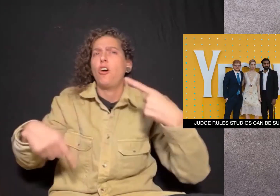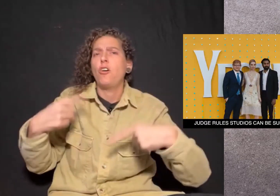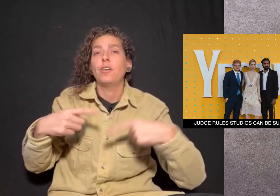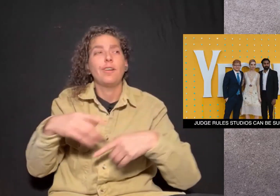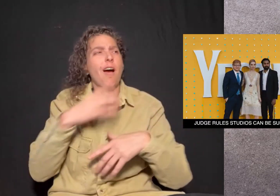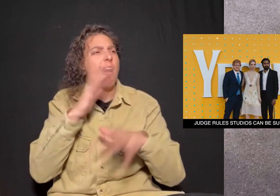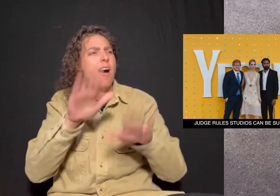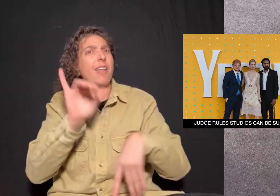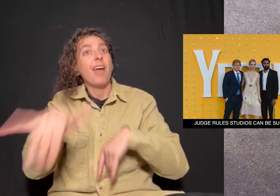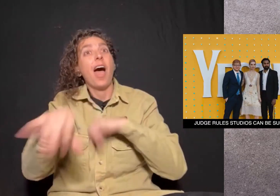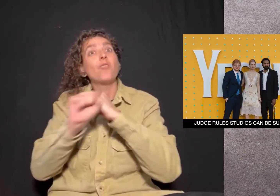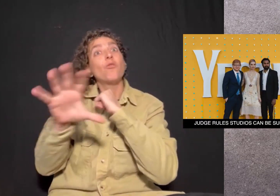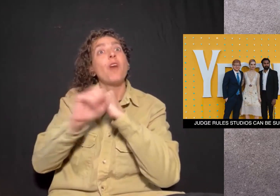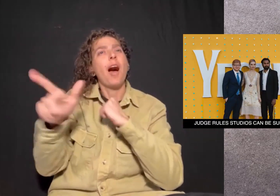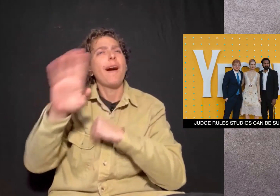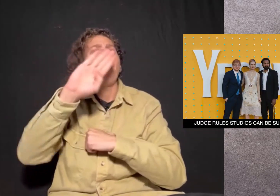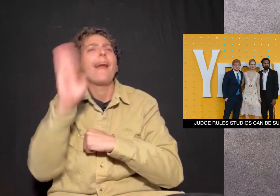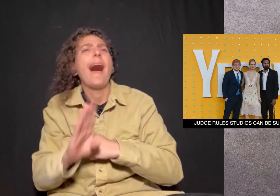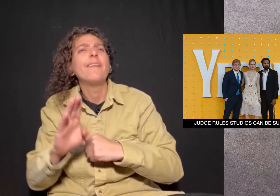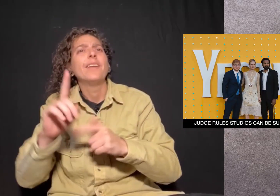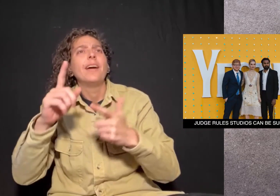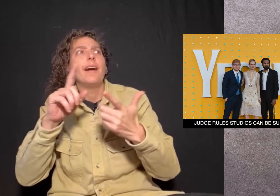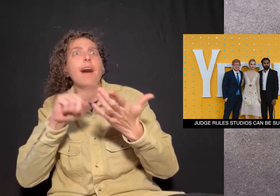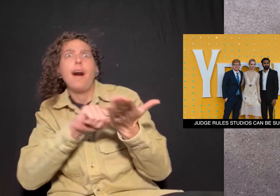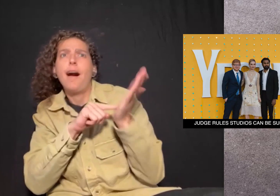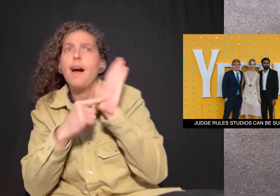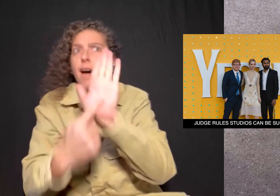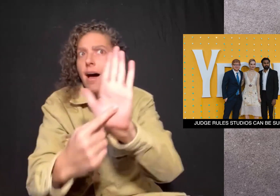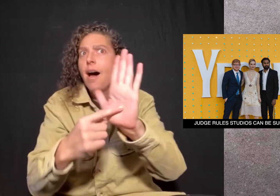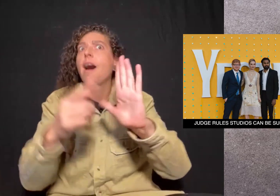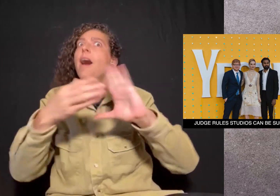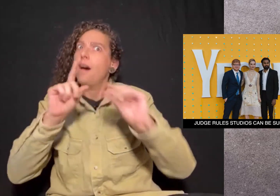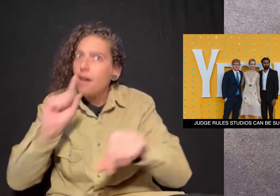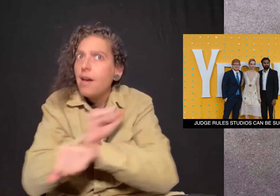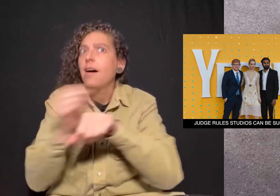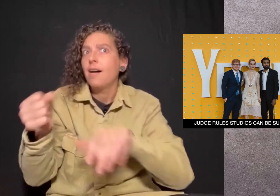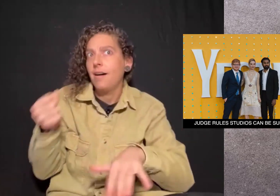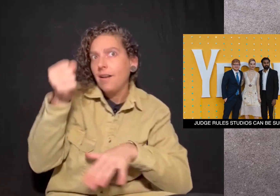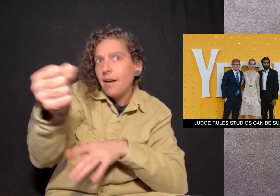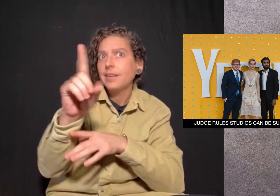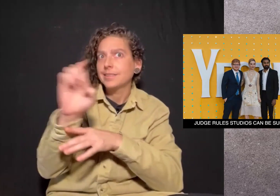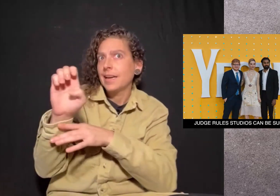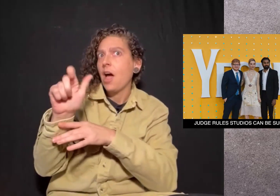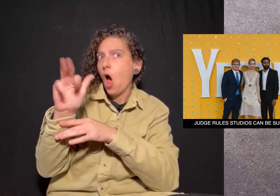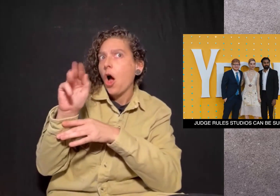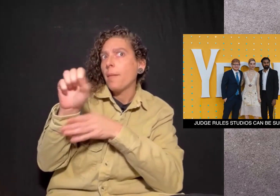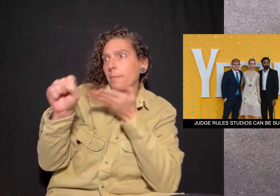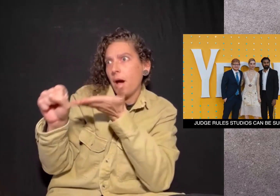Universal argued the trailer never explicitly stated De Armas would appear in the movie.